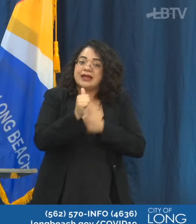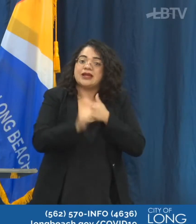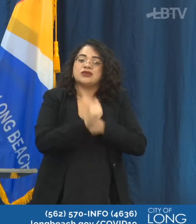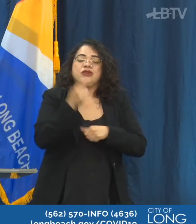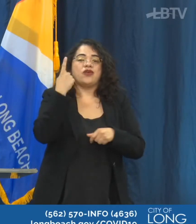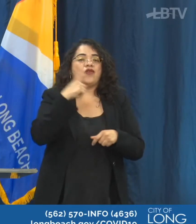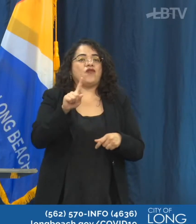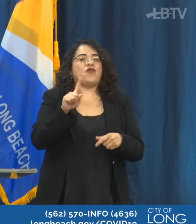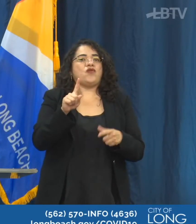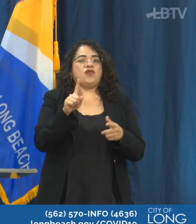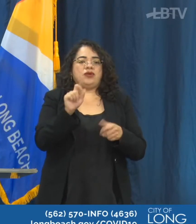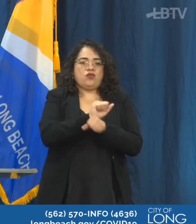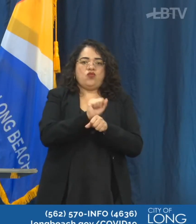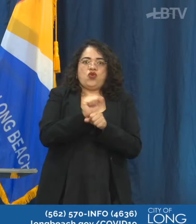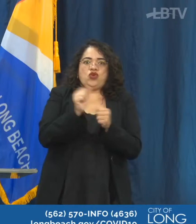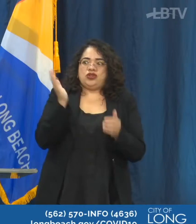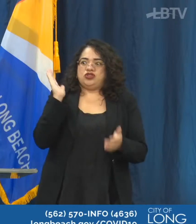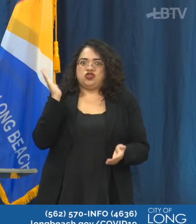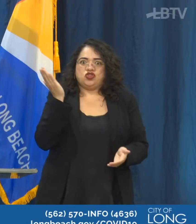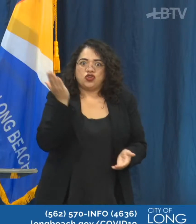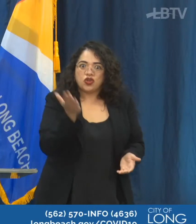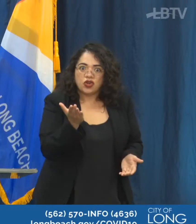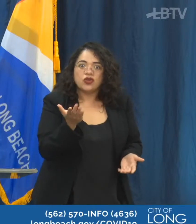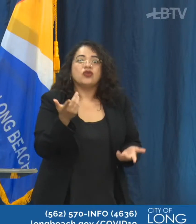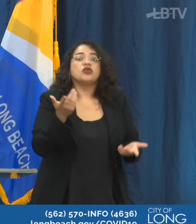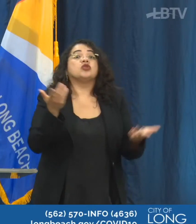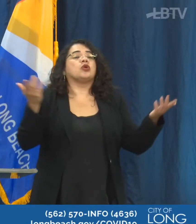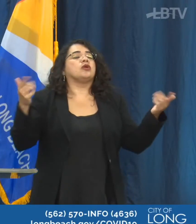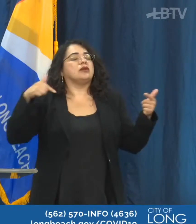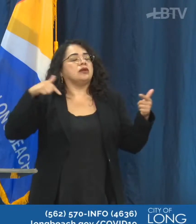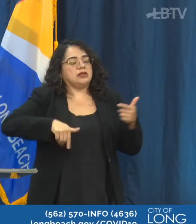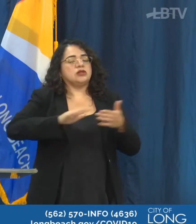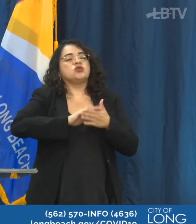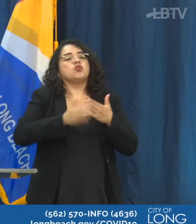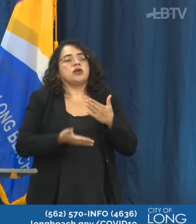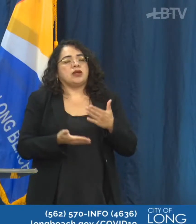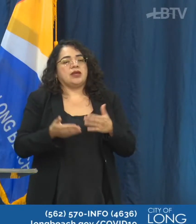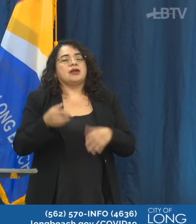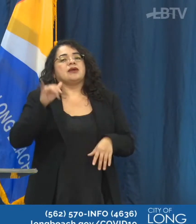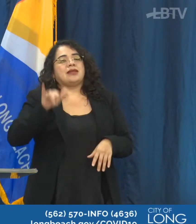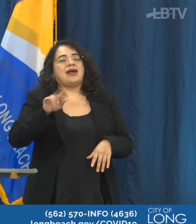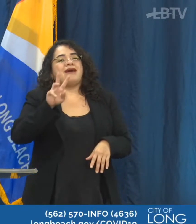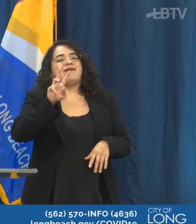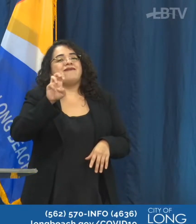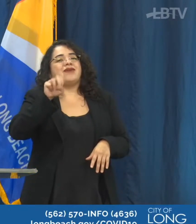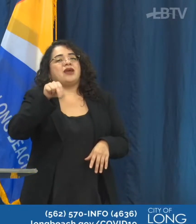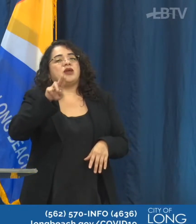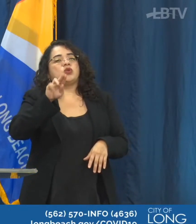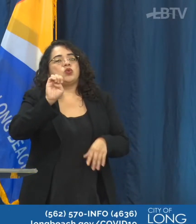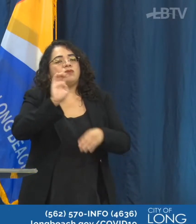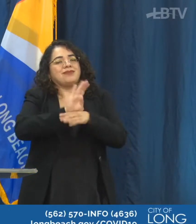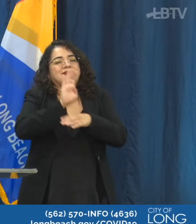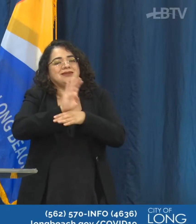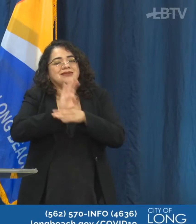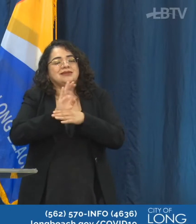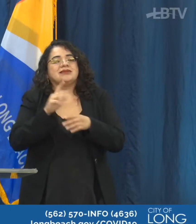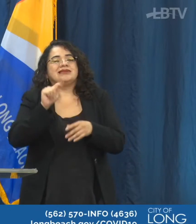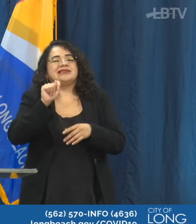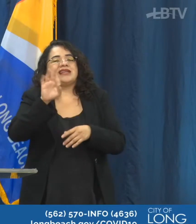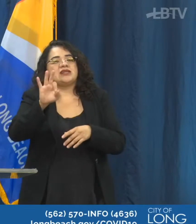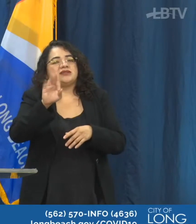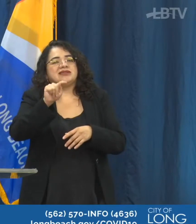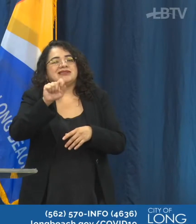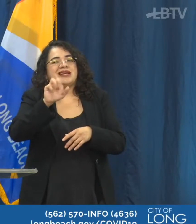weekend. We'll be out enforcing and really letting people know what the rules are for those who are newly